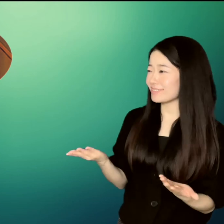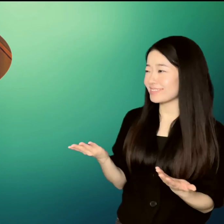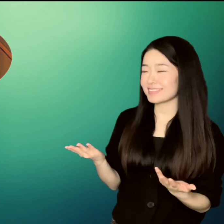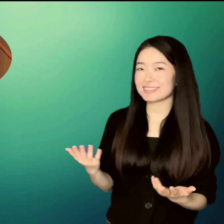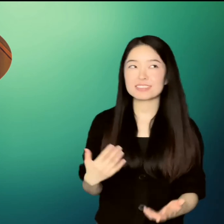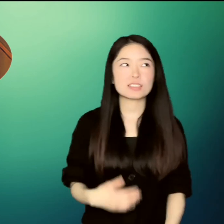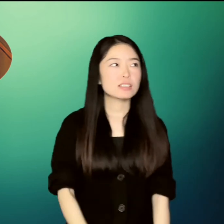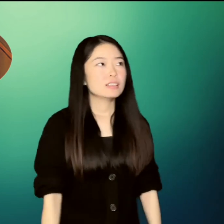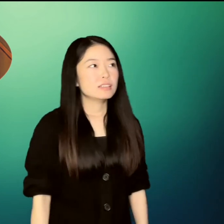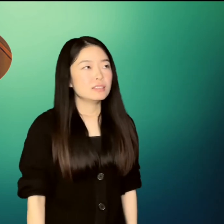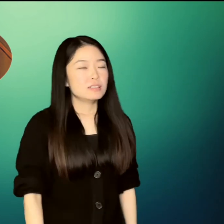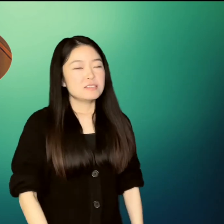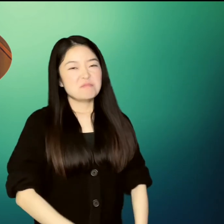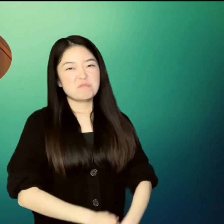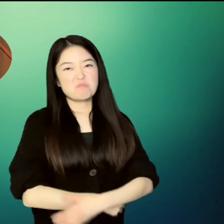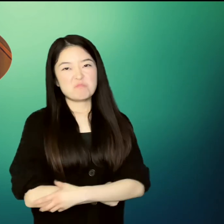Un He just wrinkled her nose.